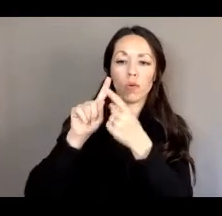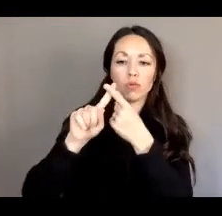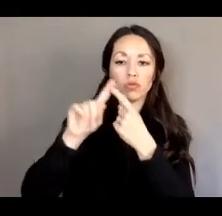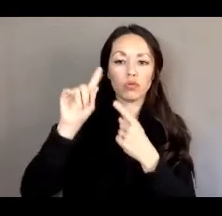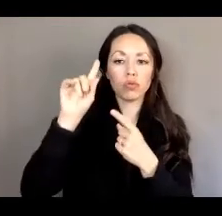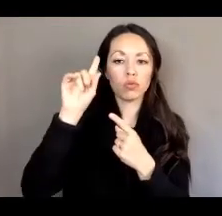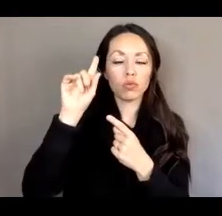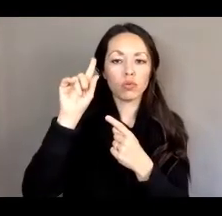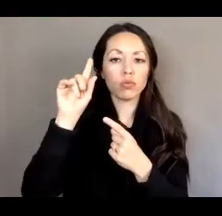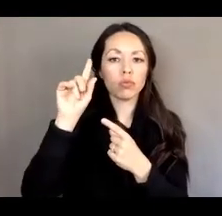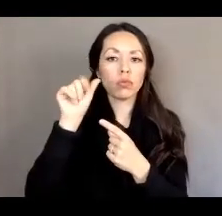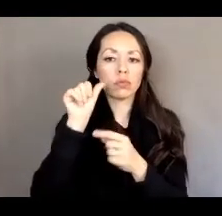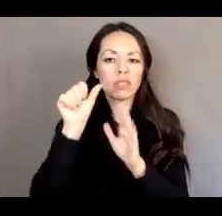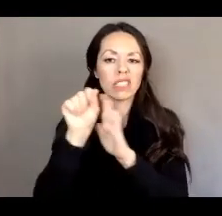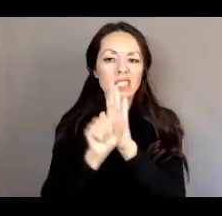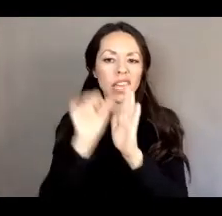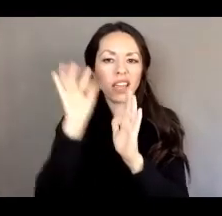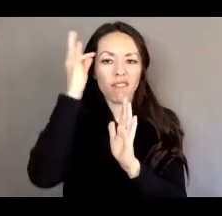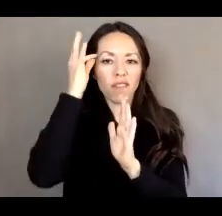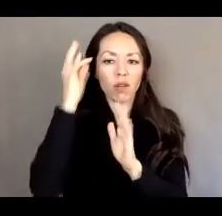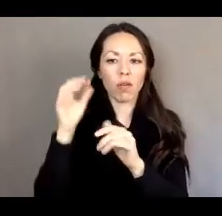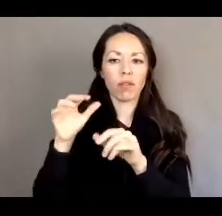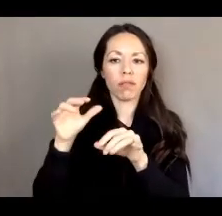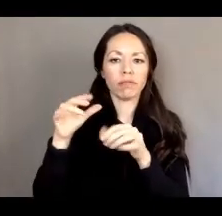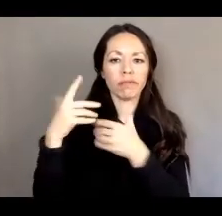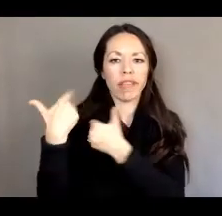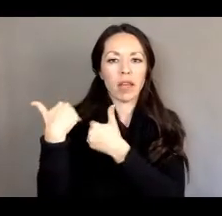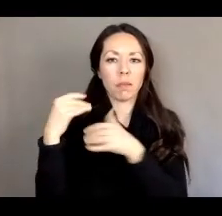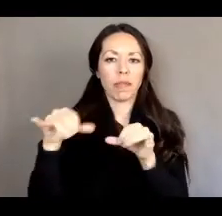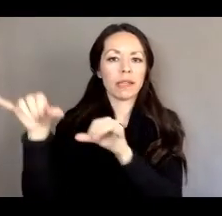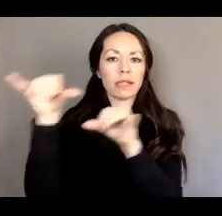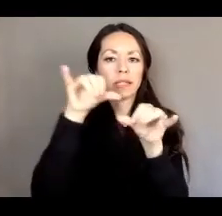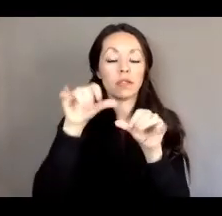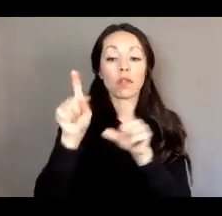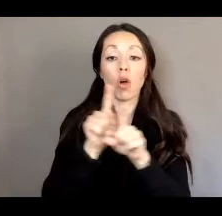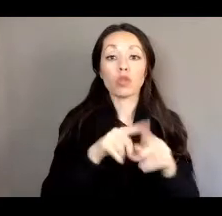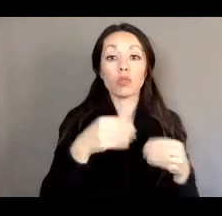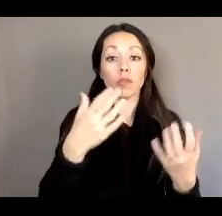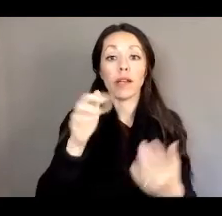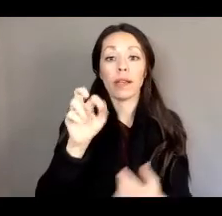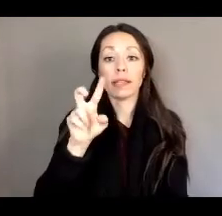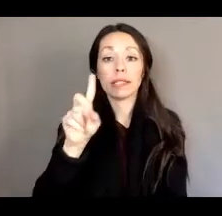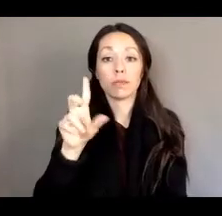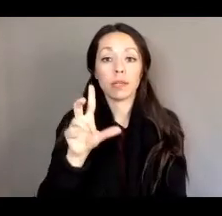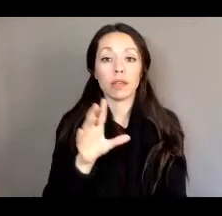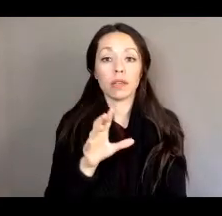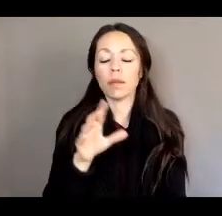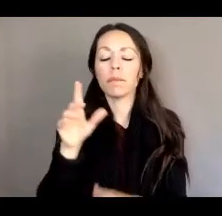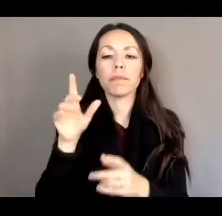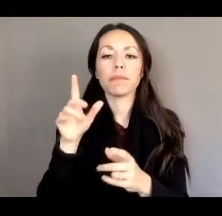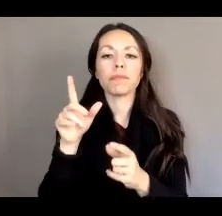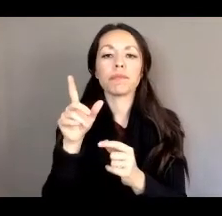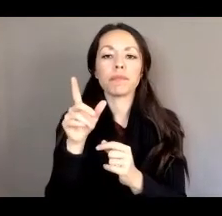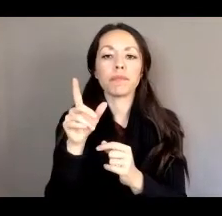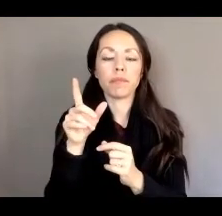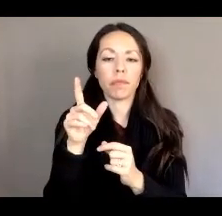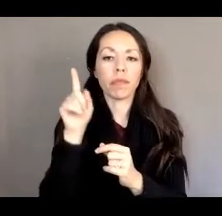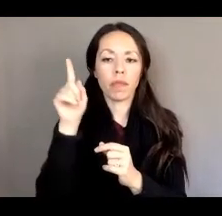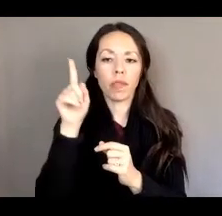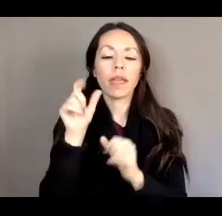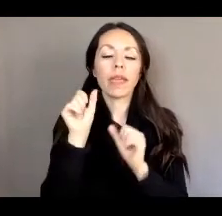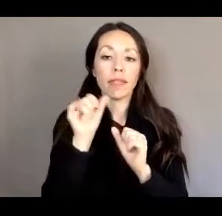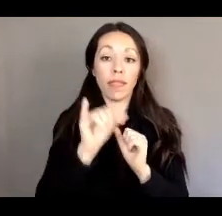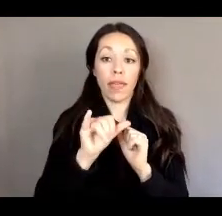It also provides ASDB with the opportunity, um, excuse me, the directive to issue diplomas